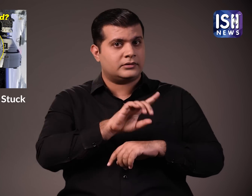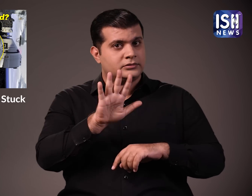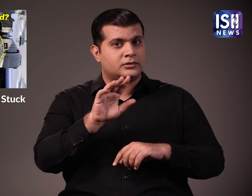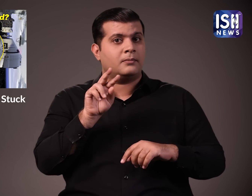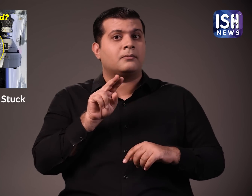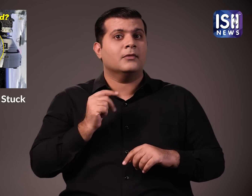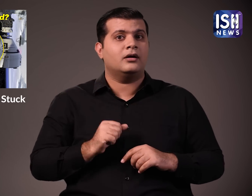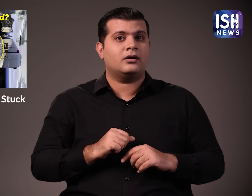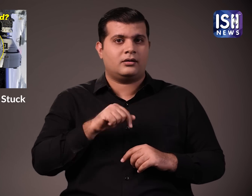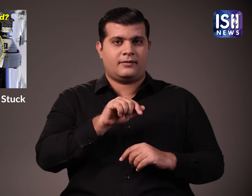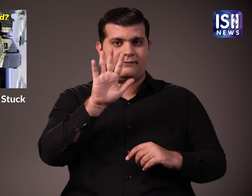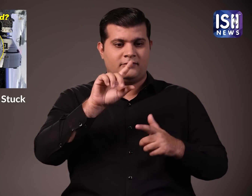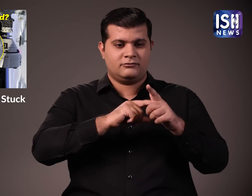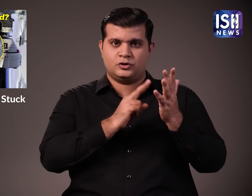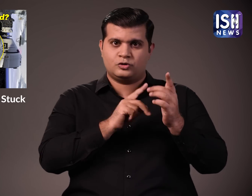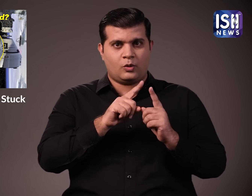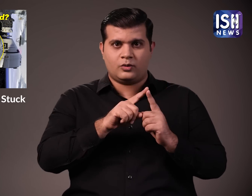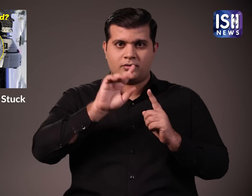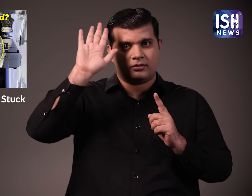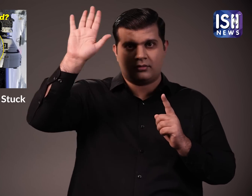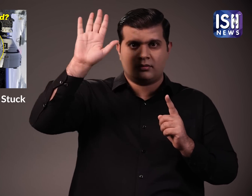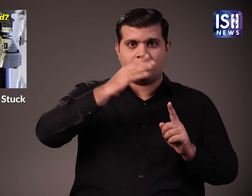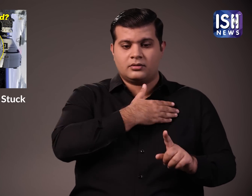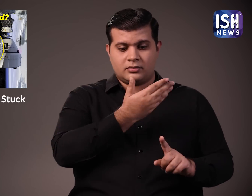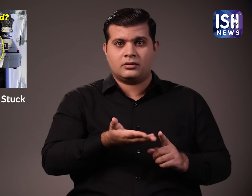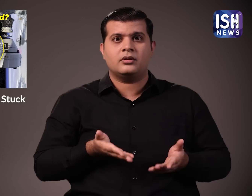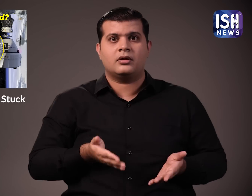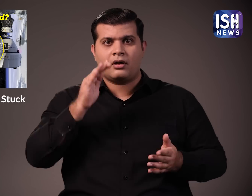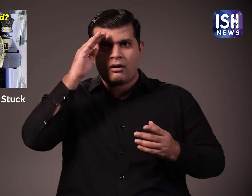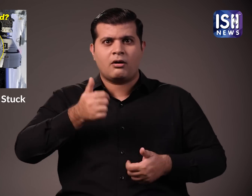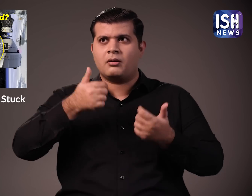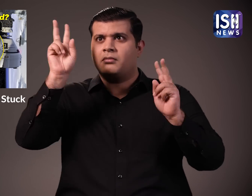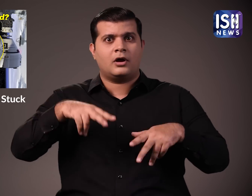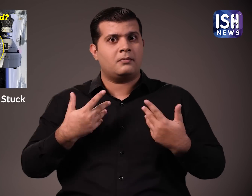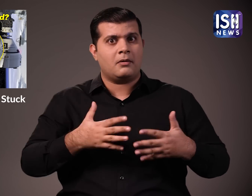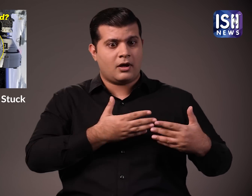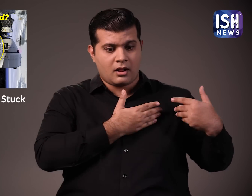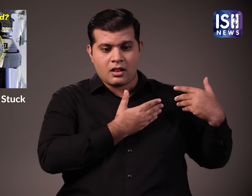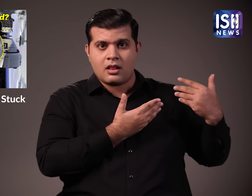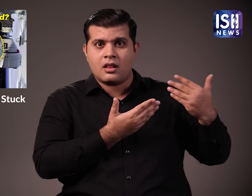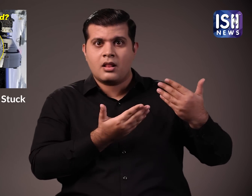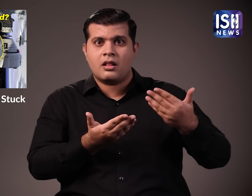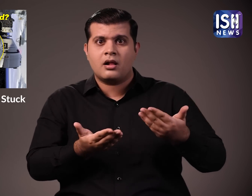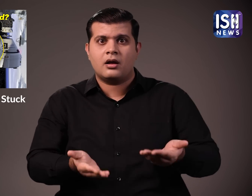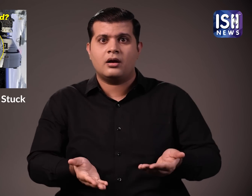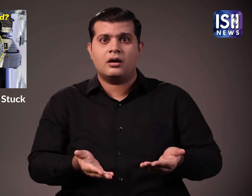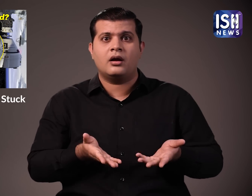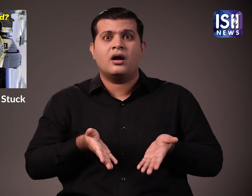It has a life of 90 days. Now this means the spacecraft took off on 5th June and till now there is no